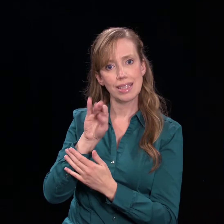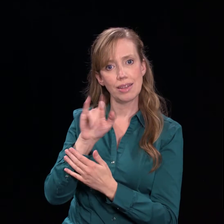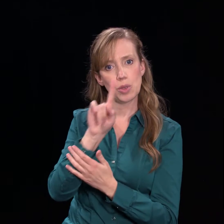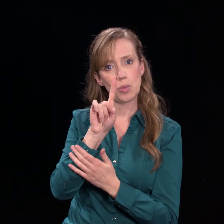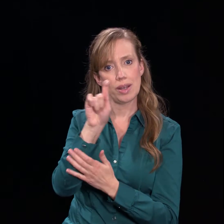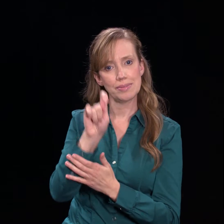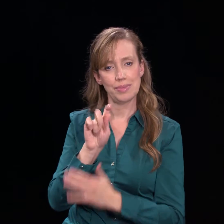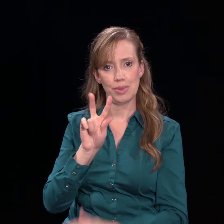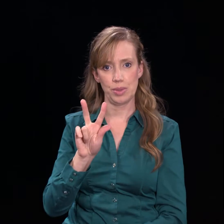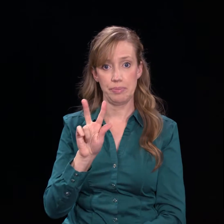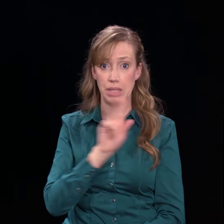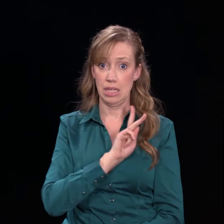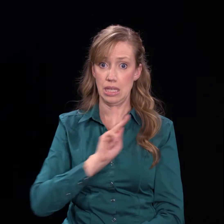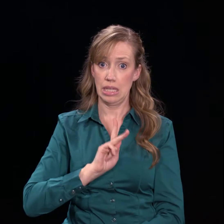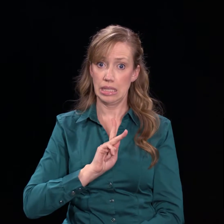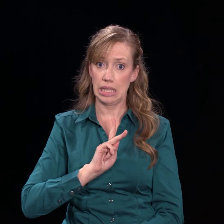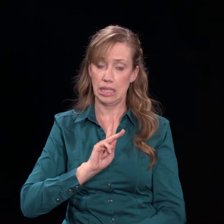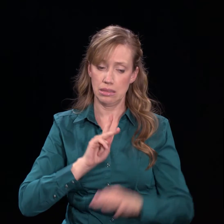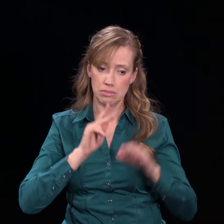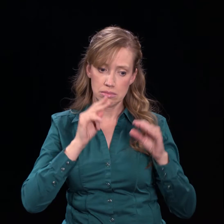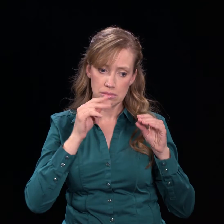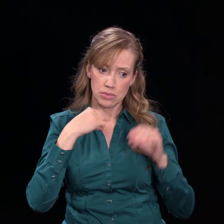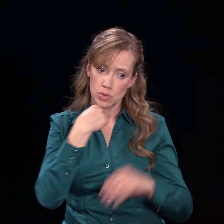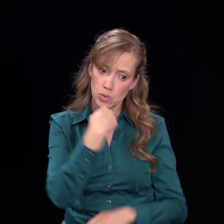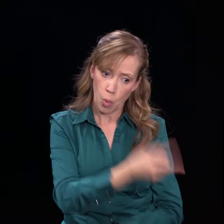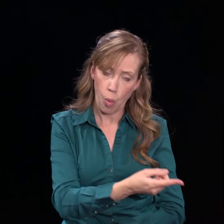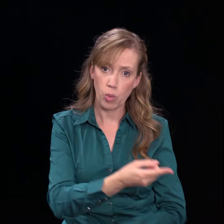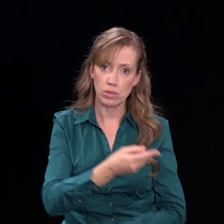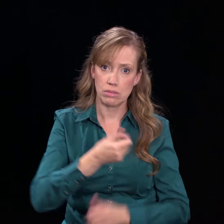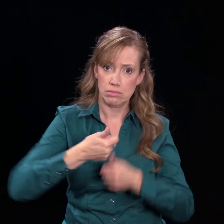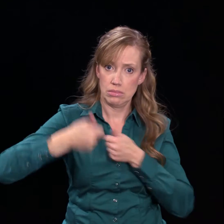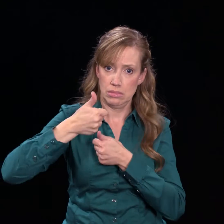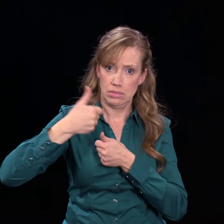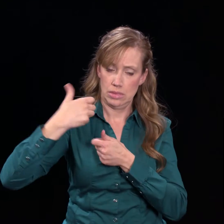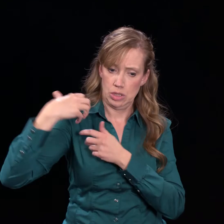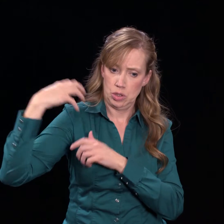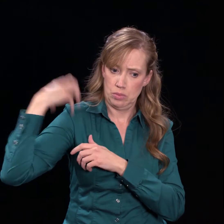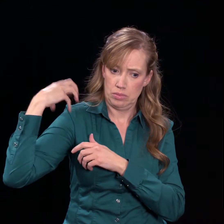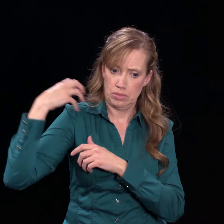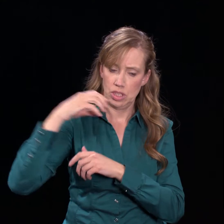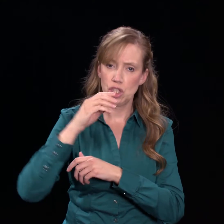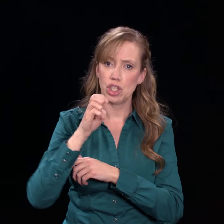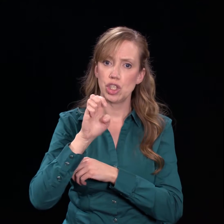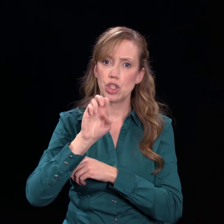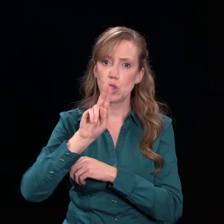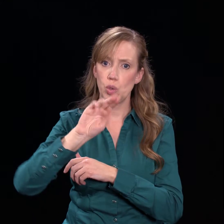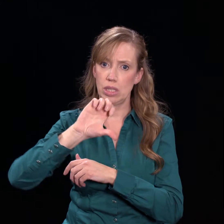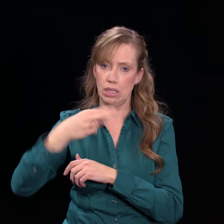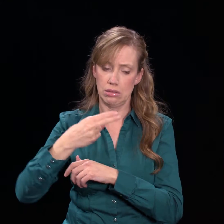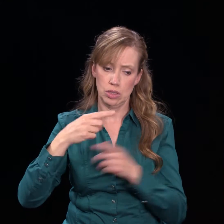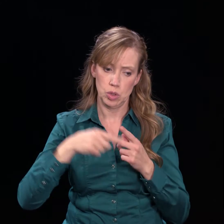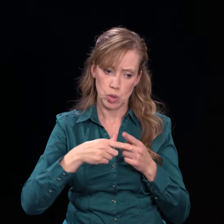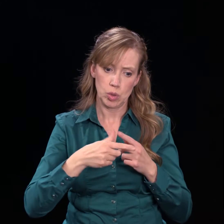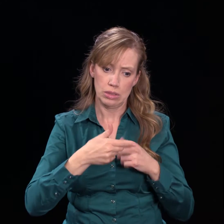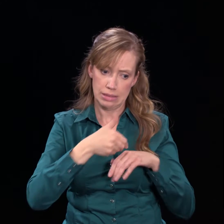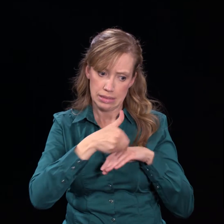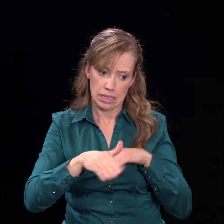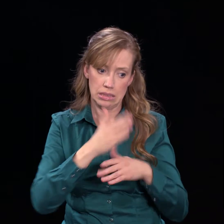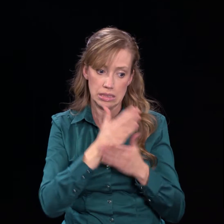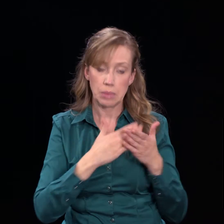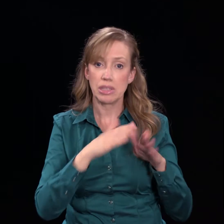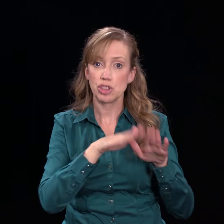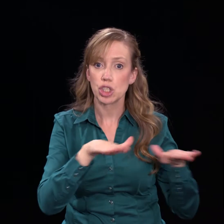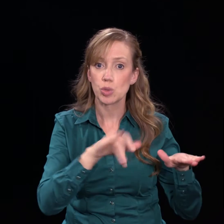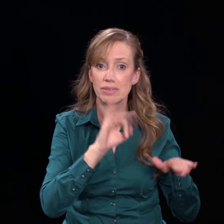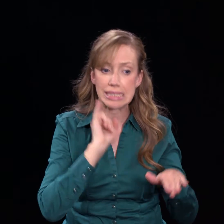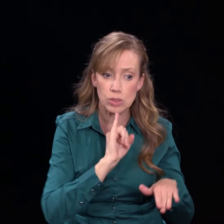Look at Daniel 1 verse 3. Then the king instructed Ashpenaz, the master of the eunuchs, to bring some of the children of Israel and some of the king's